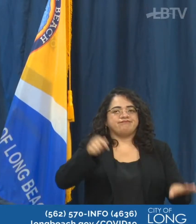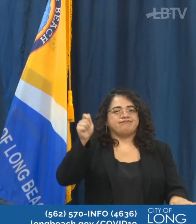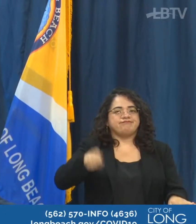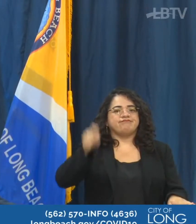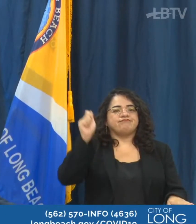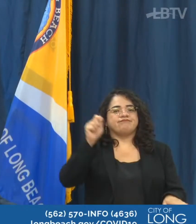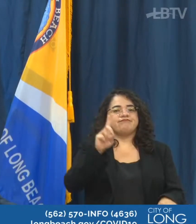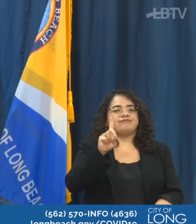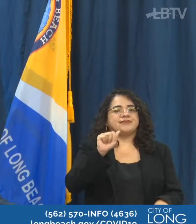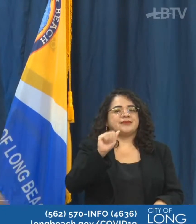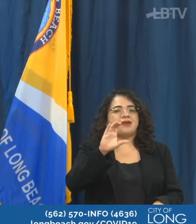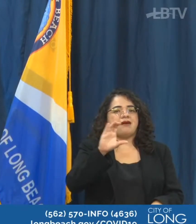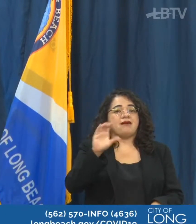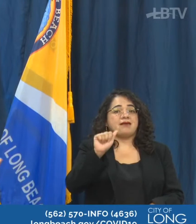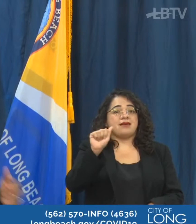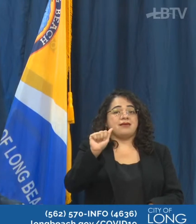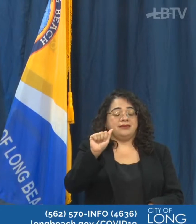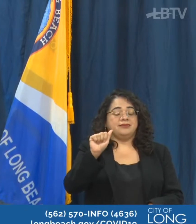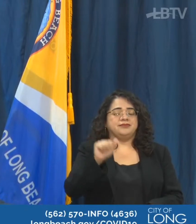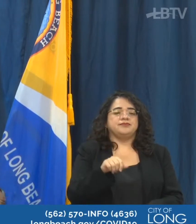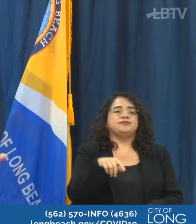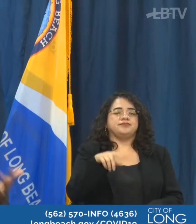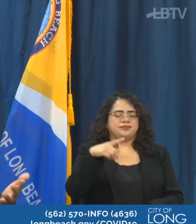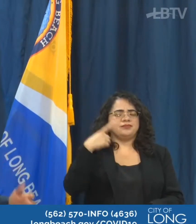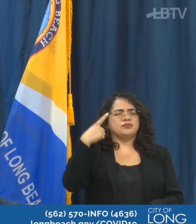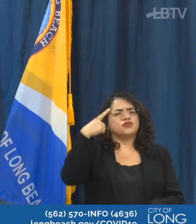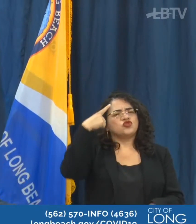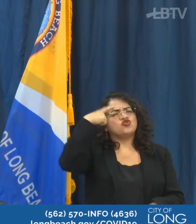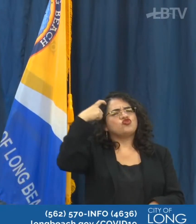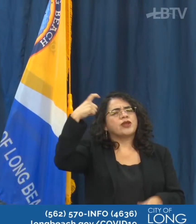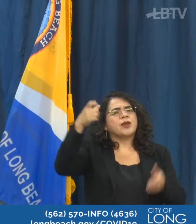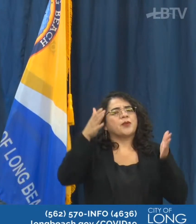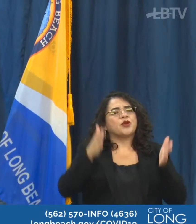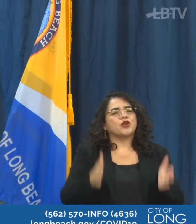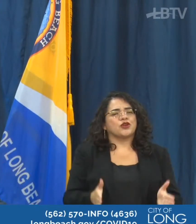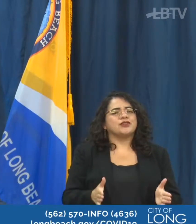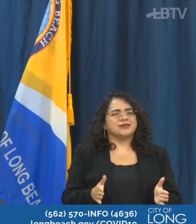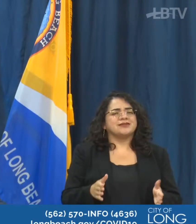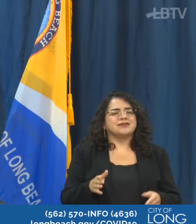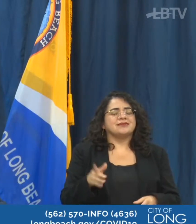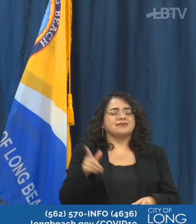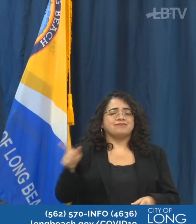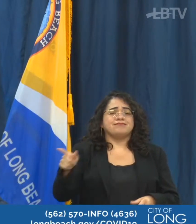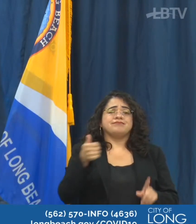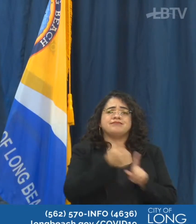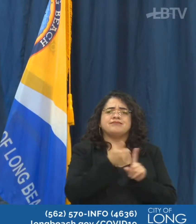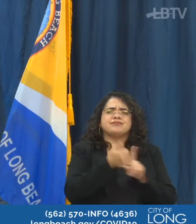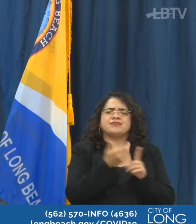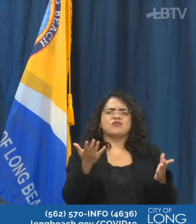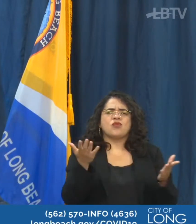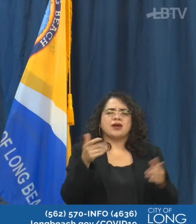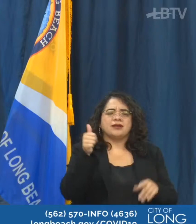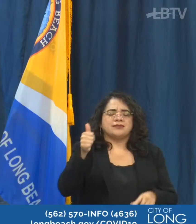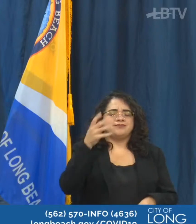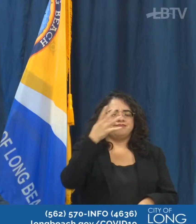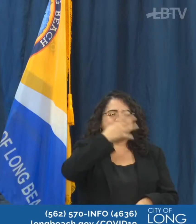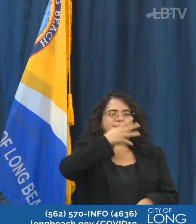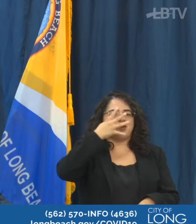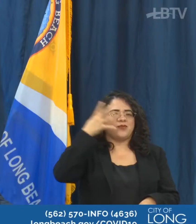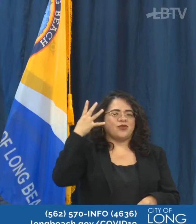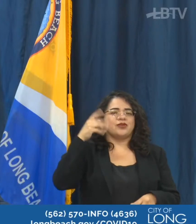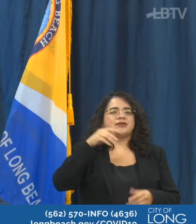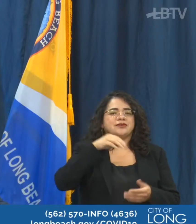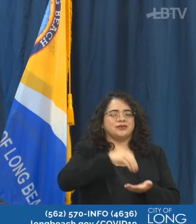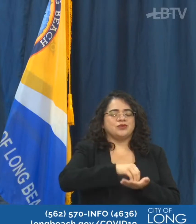program that assists dreamers and particularly young people in our community that are immigrants who have worked so hard to be in this country